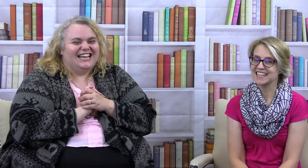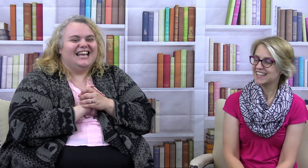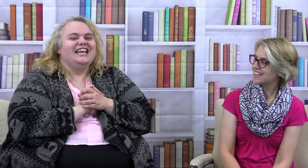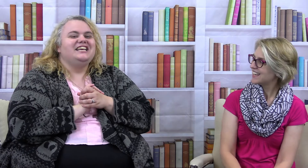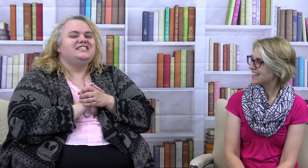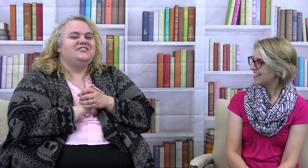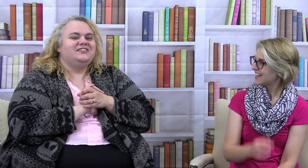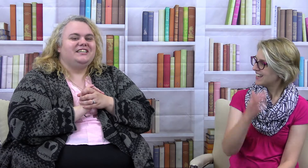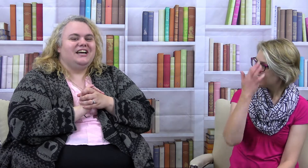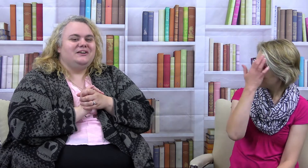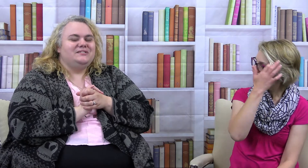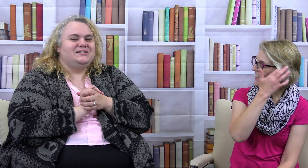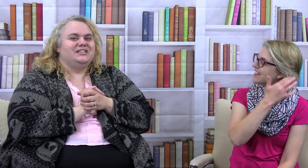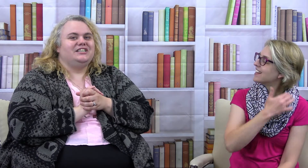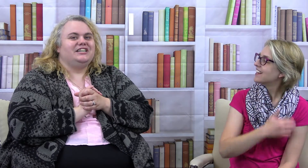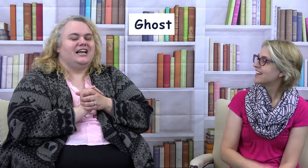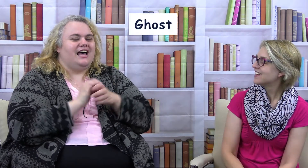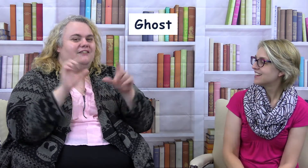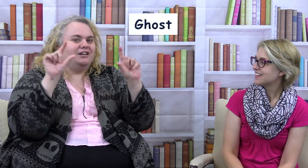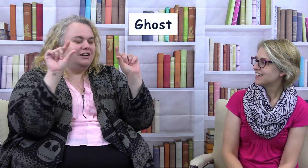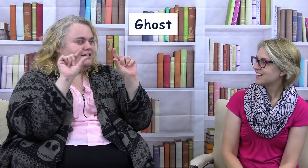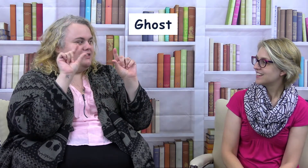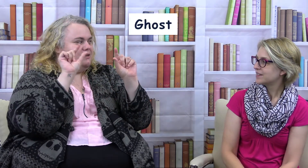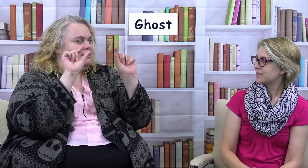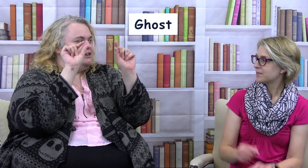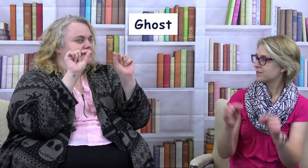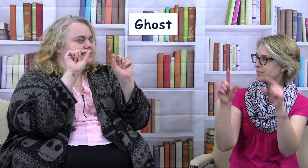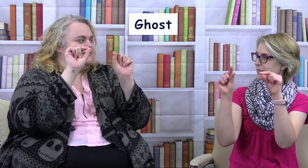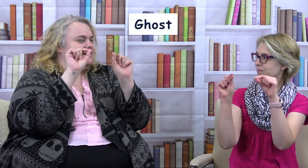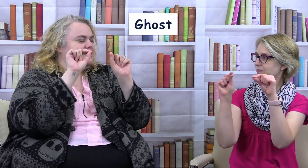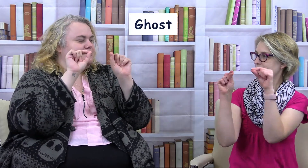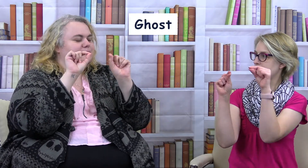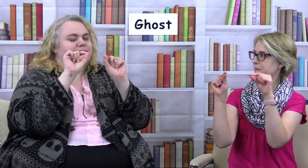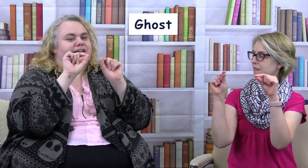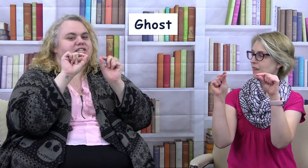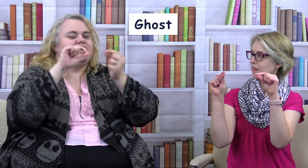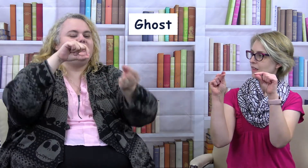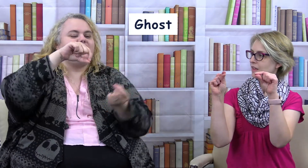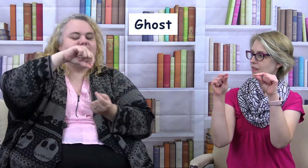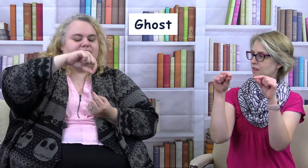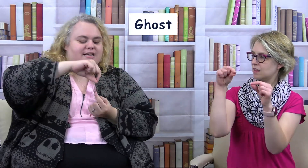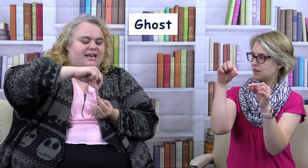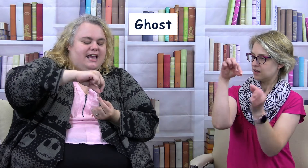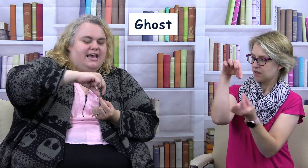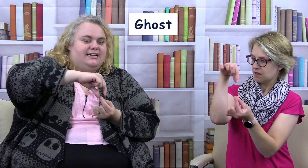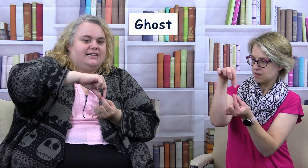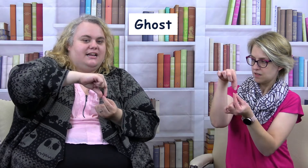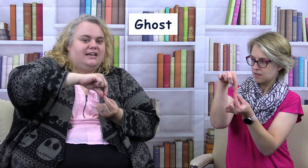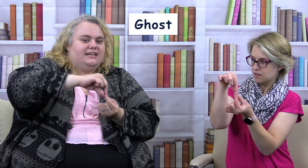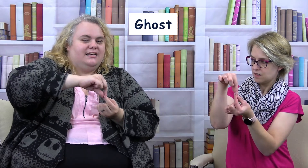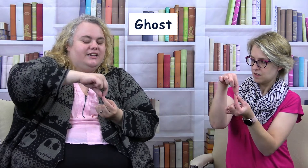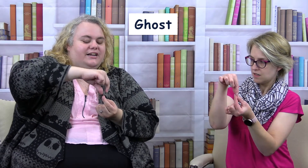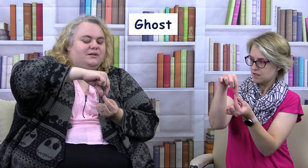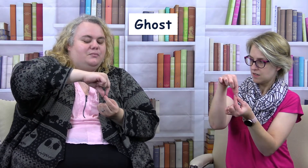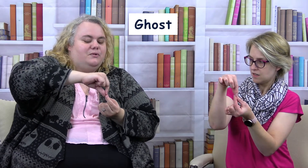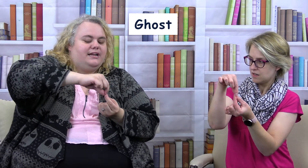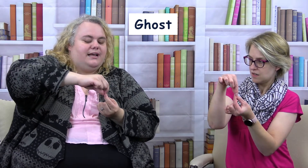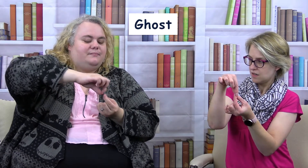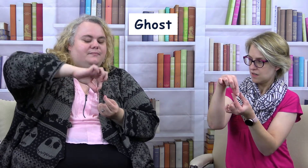So for ghosts you're gonna have your thumb and your index finger pinched together and it's gonna you're gonna pull it up